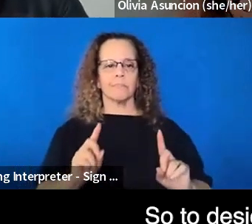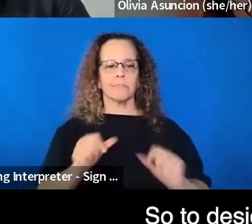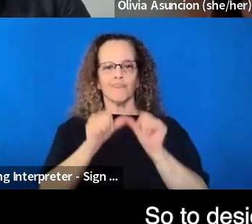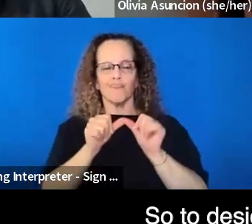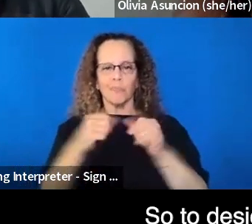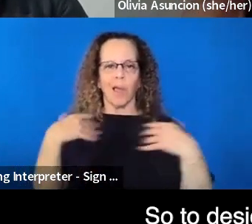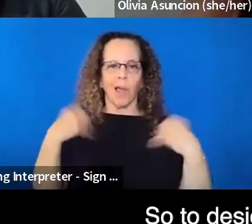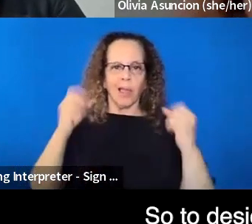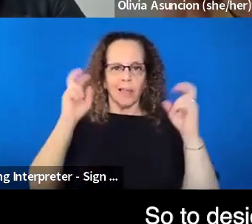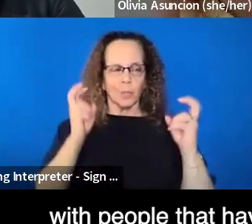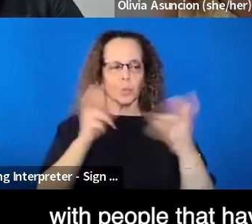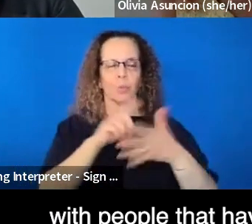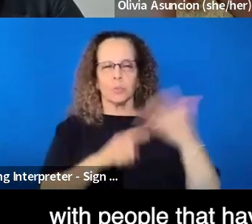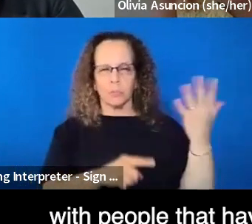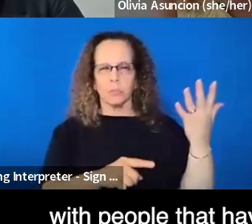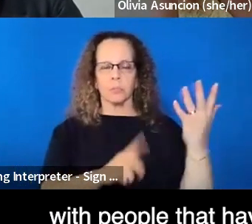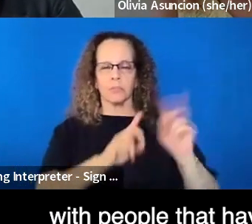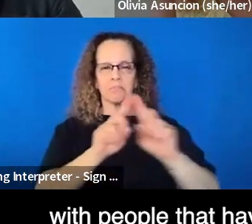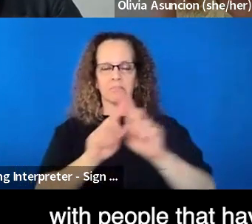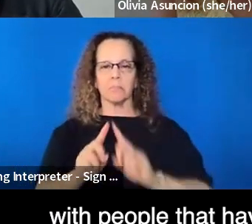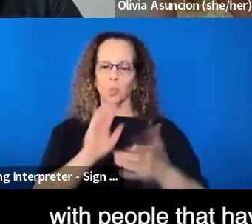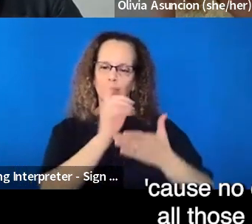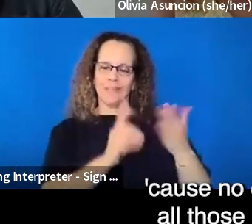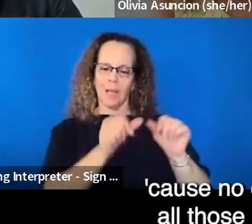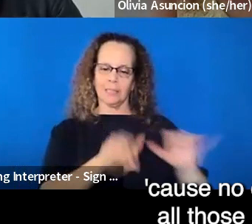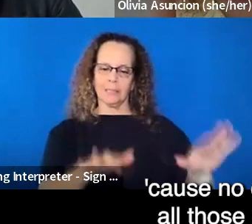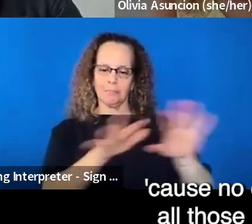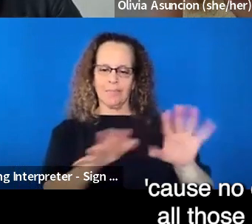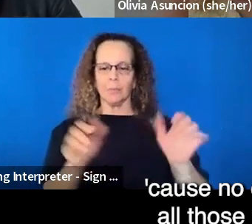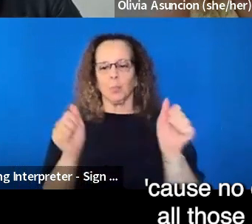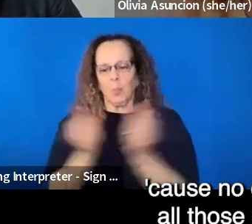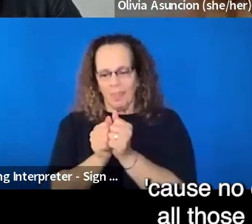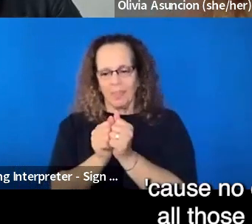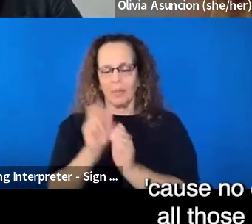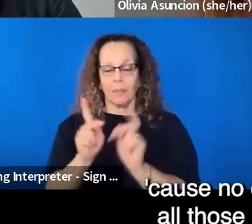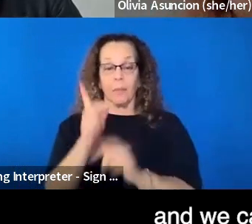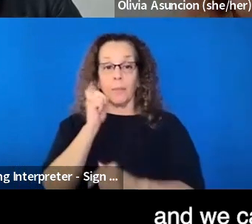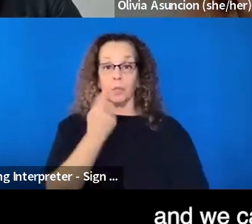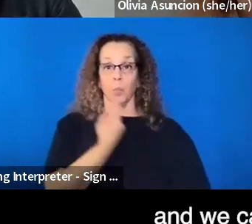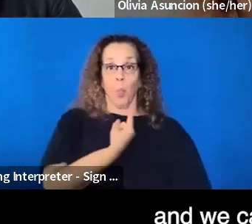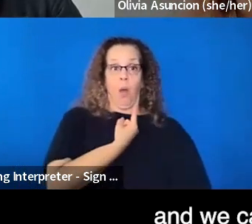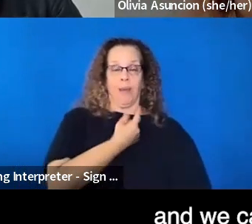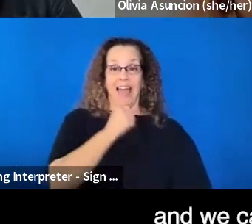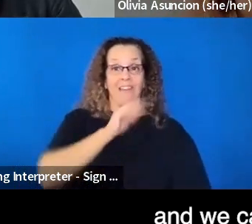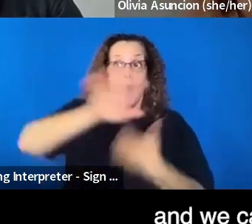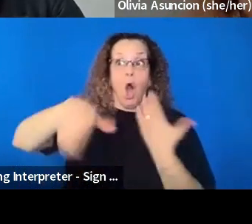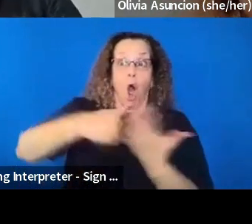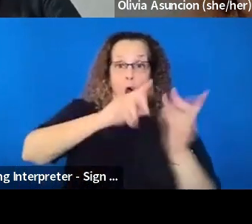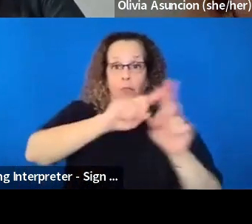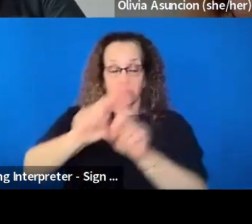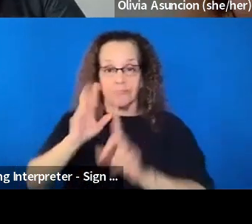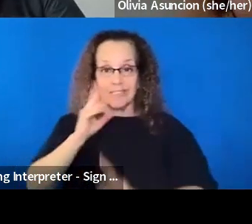So to design that space with people that have got that experience, cause no one of us has all those experiences we can't possibly,